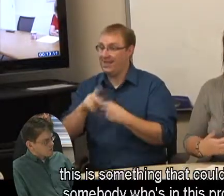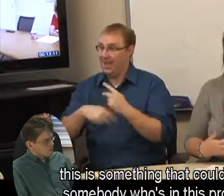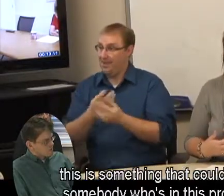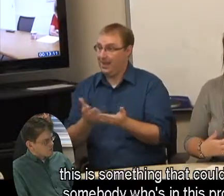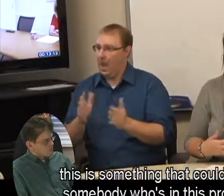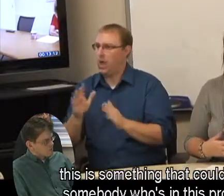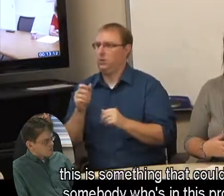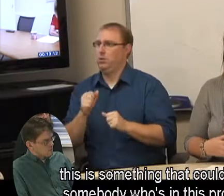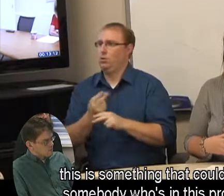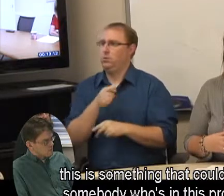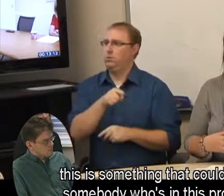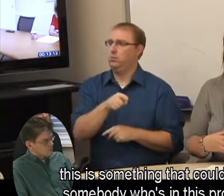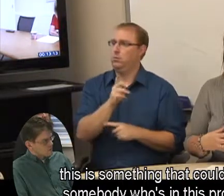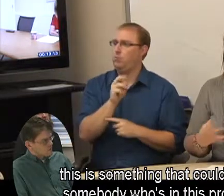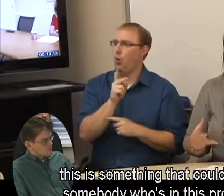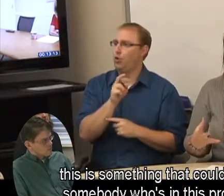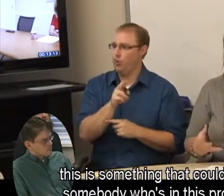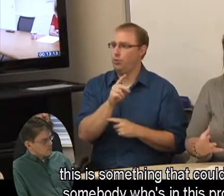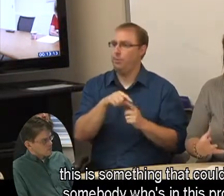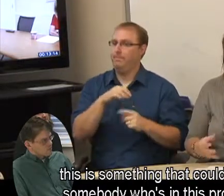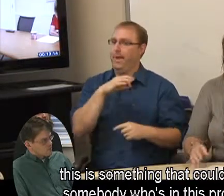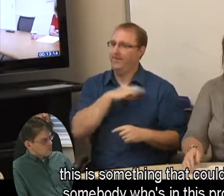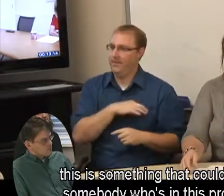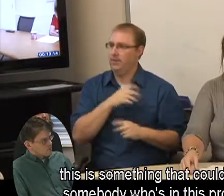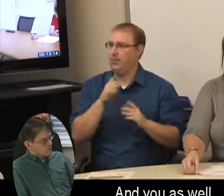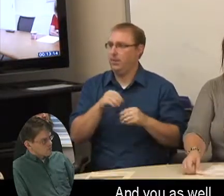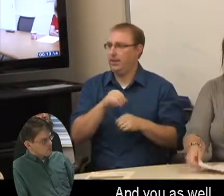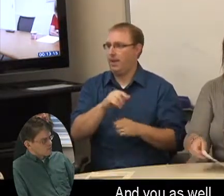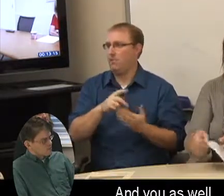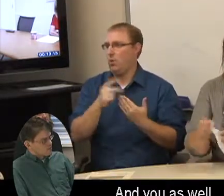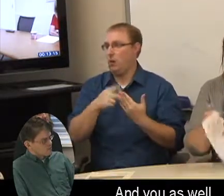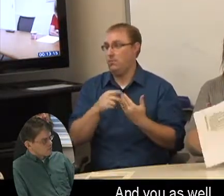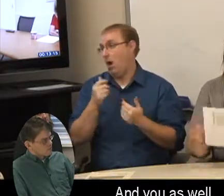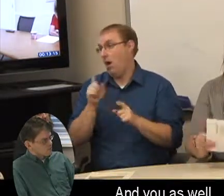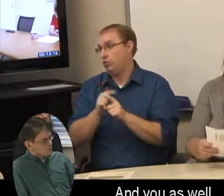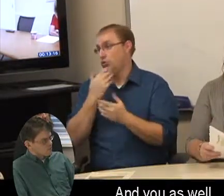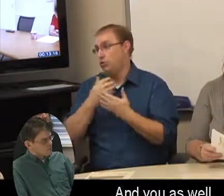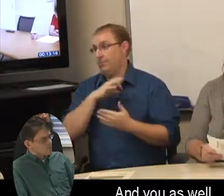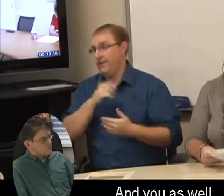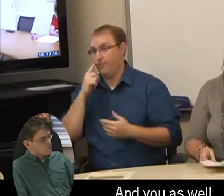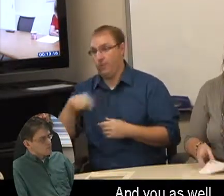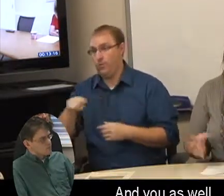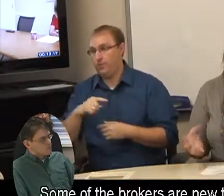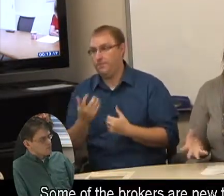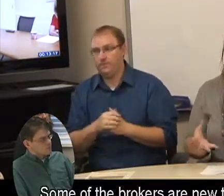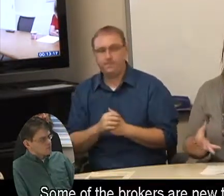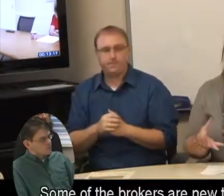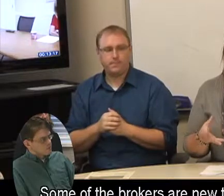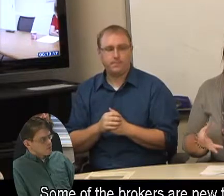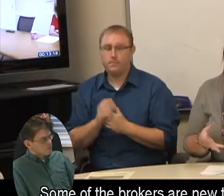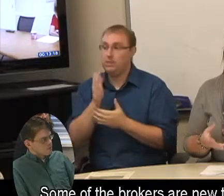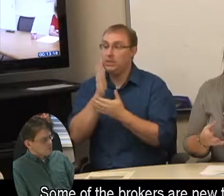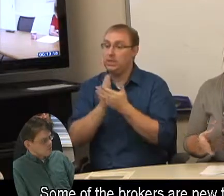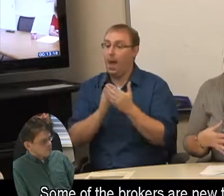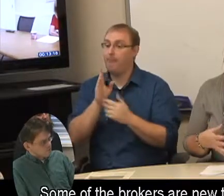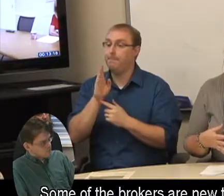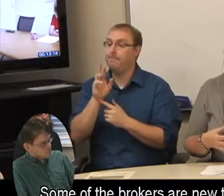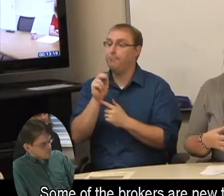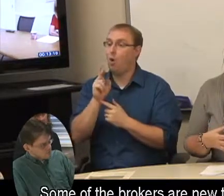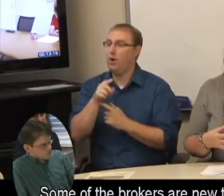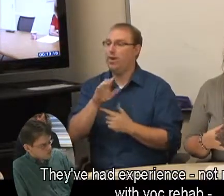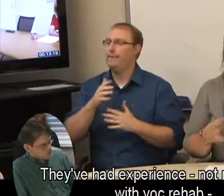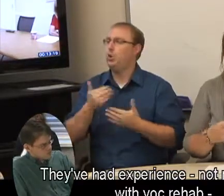is something that could benefit somebody who's in this program and you as well. Some of the brokers are new to